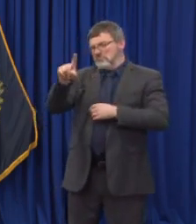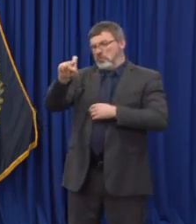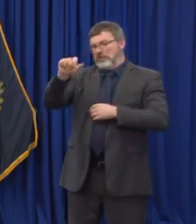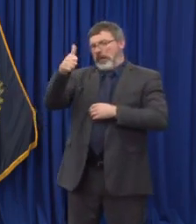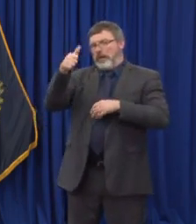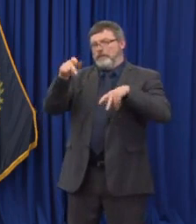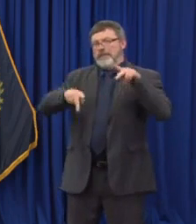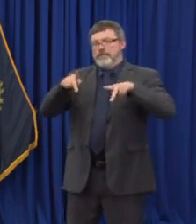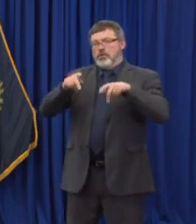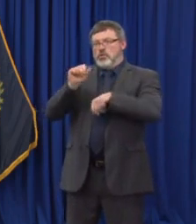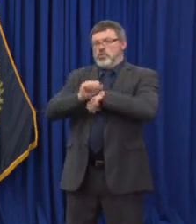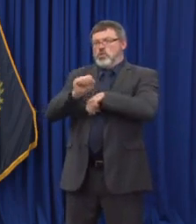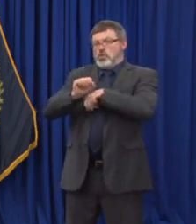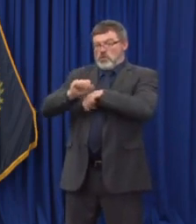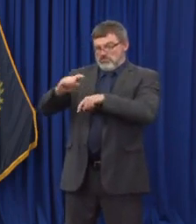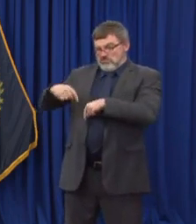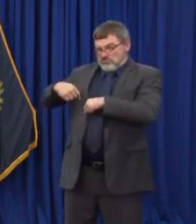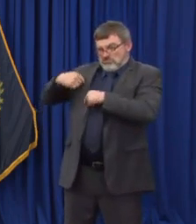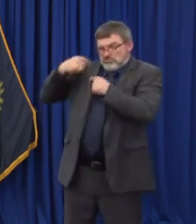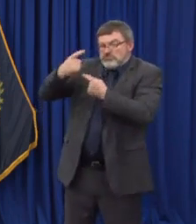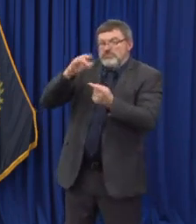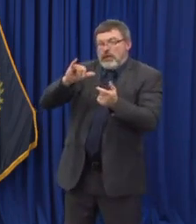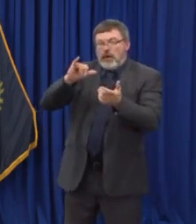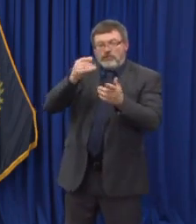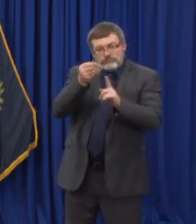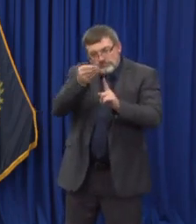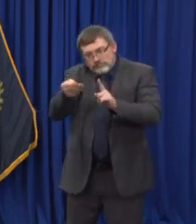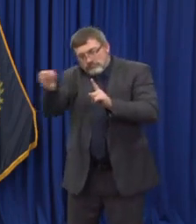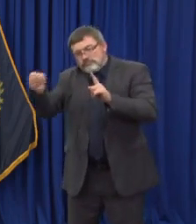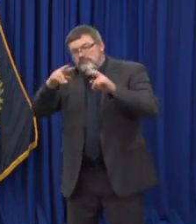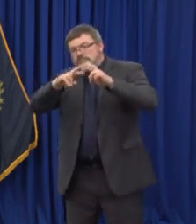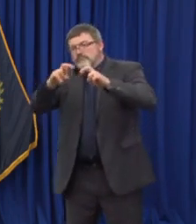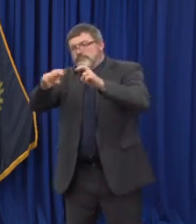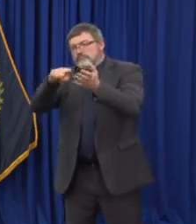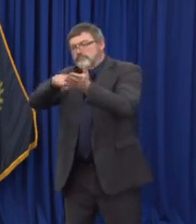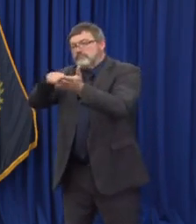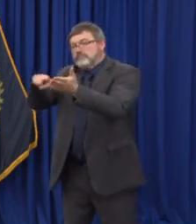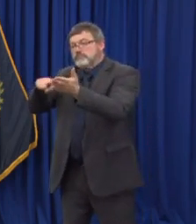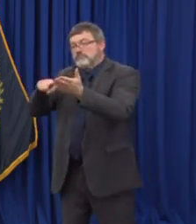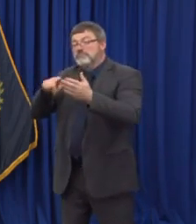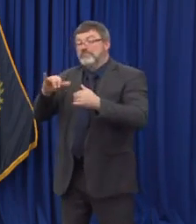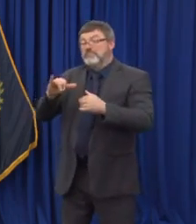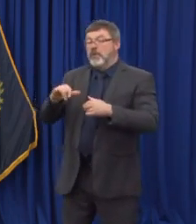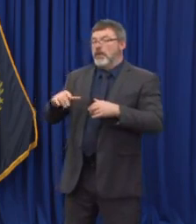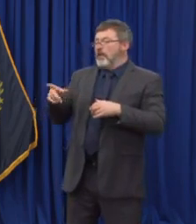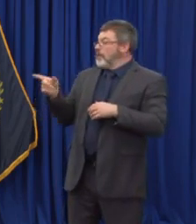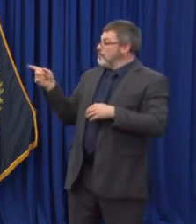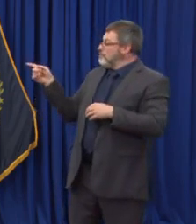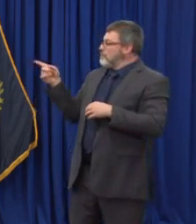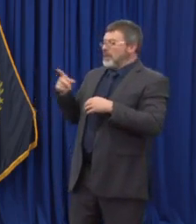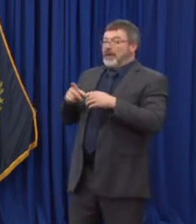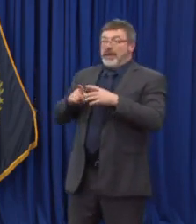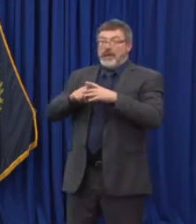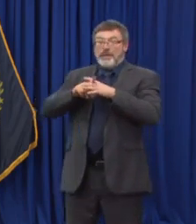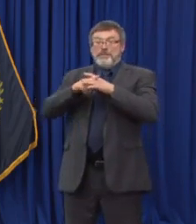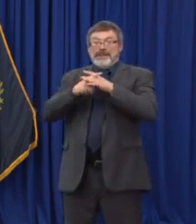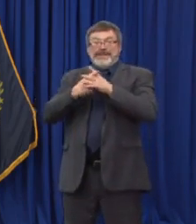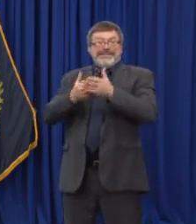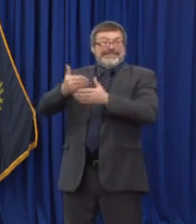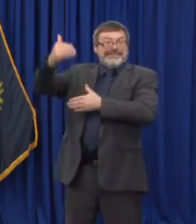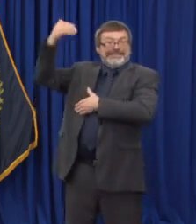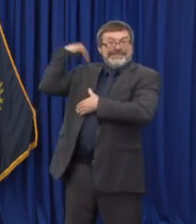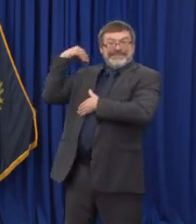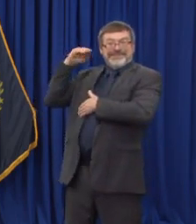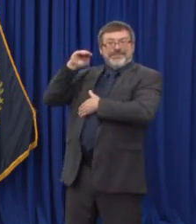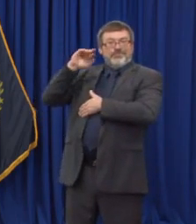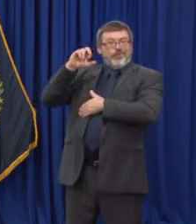factor for COVID-19 was first international travel and then later domestic travel. Travel as a risk factor as you can see